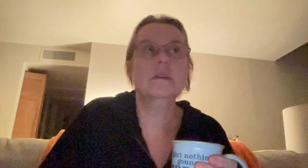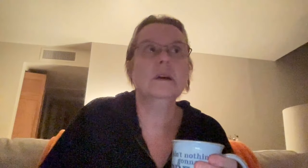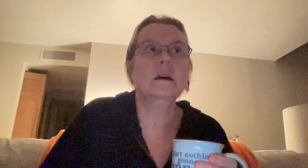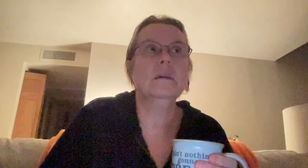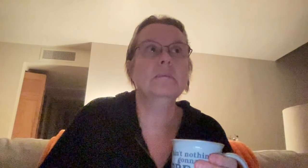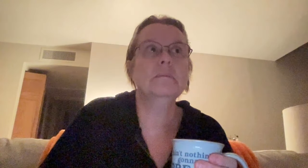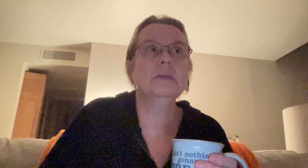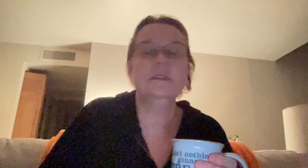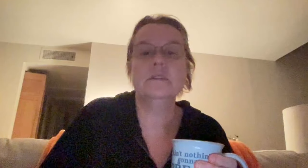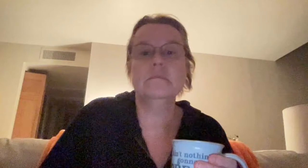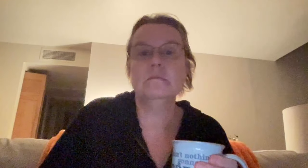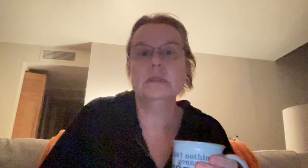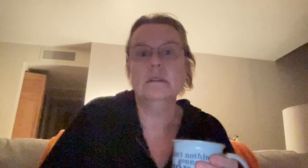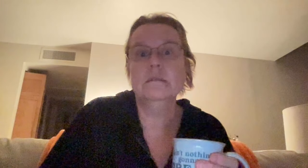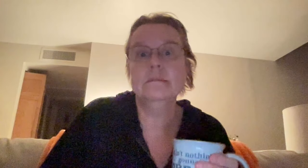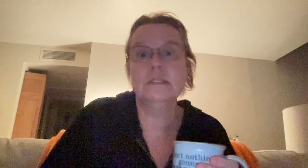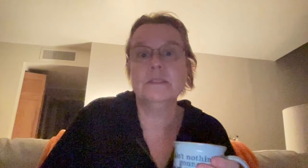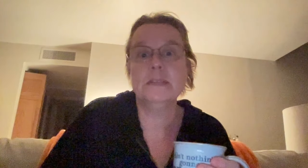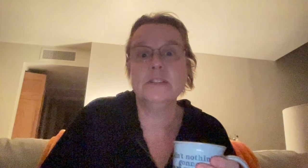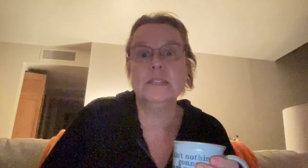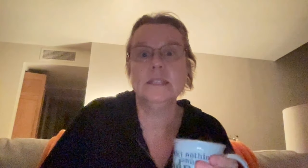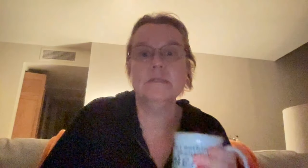Um, and you're, you know, it just makes you sensitive.